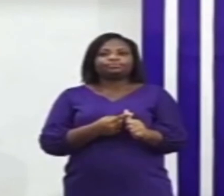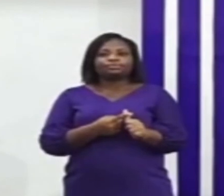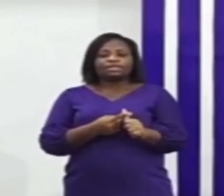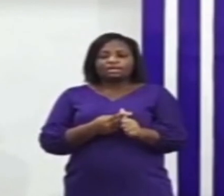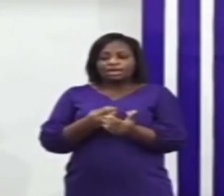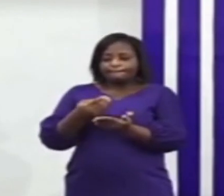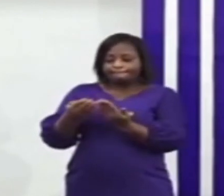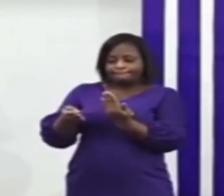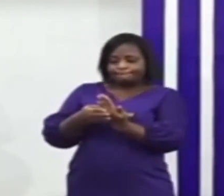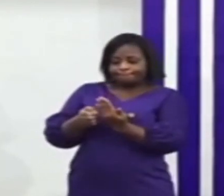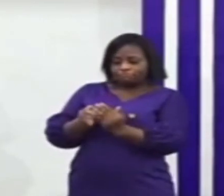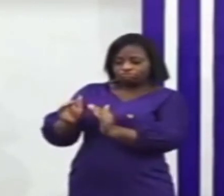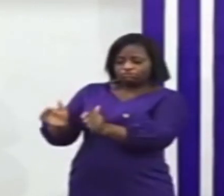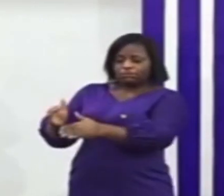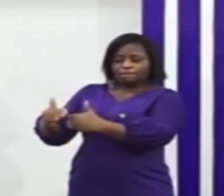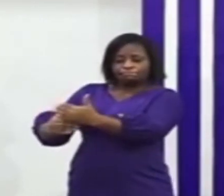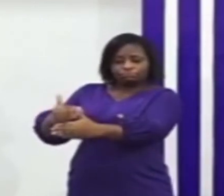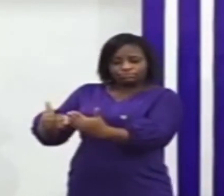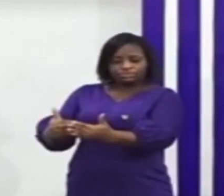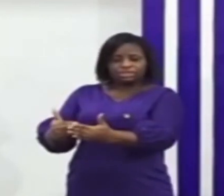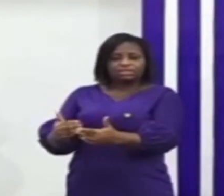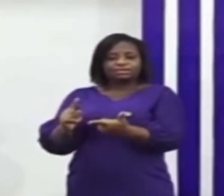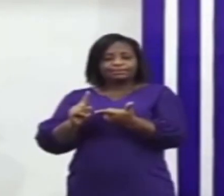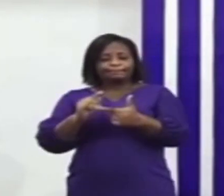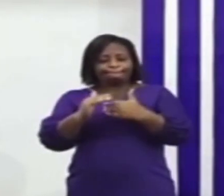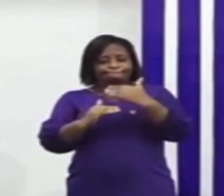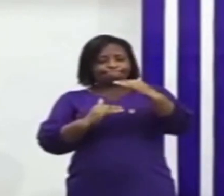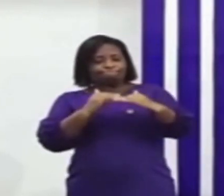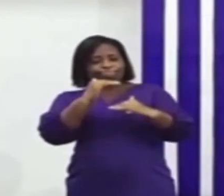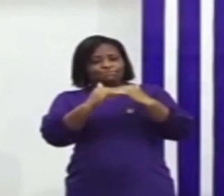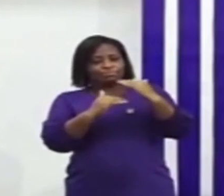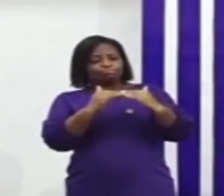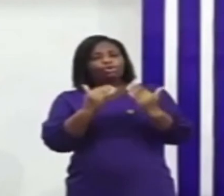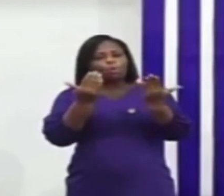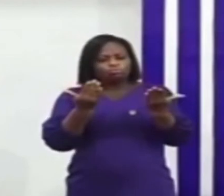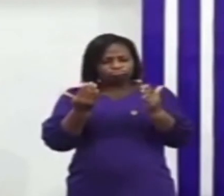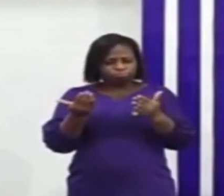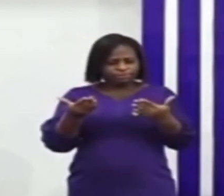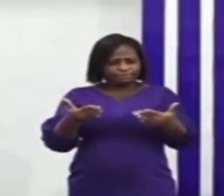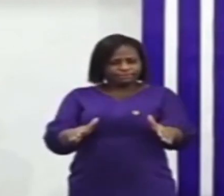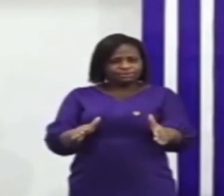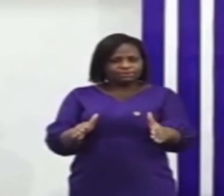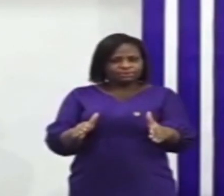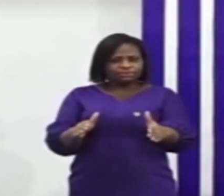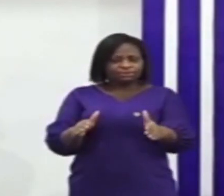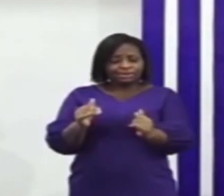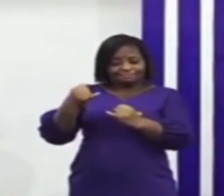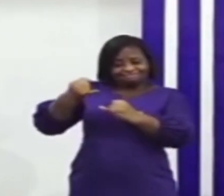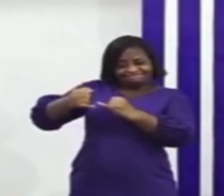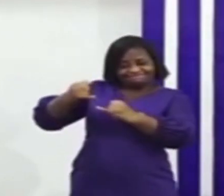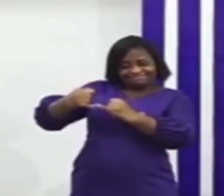payment process and the key next steps to be undertaken as follows they want to conclude the final